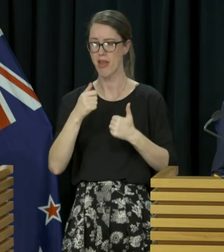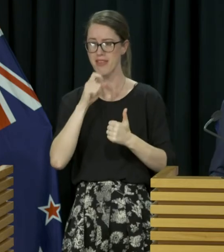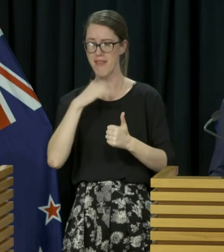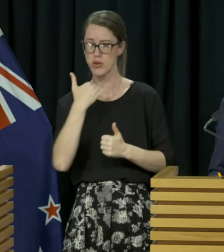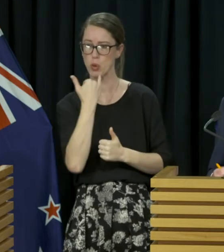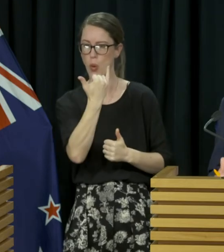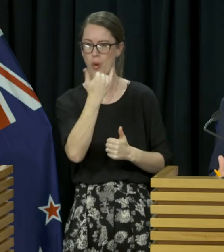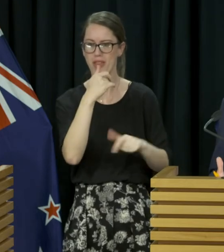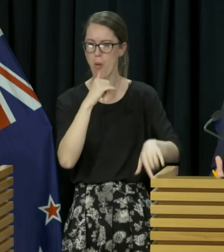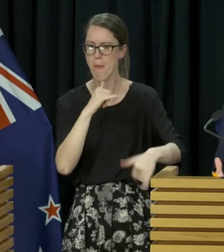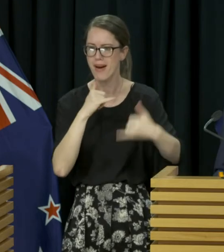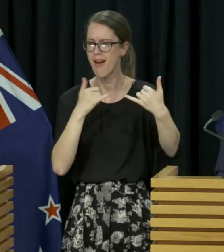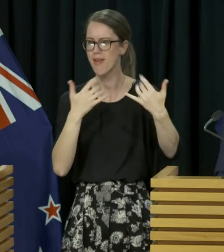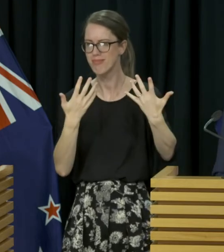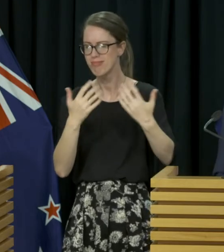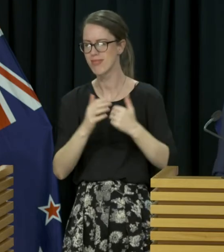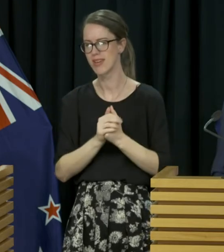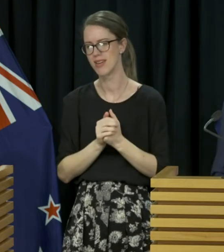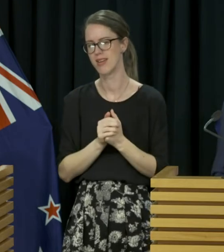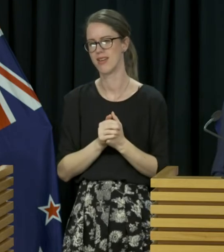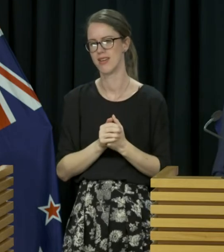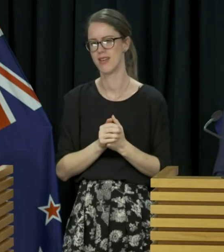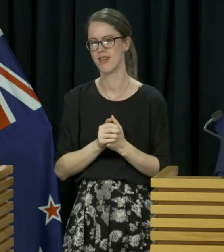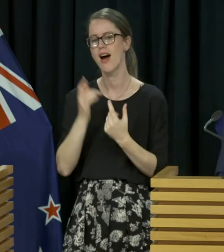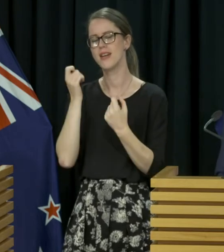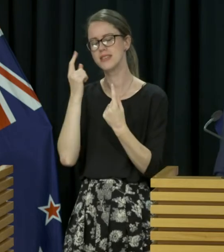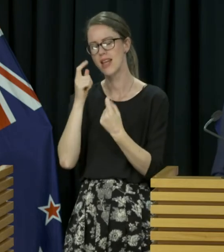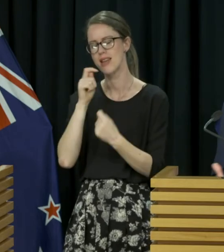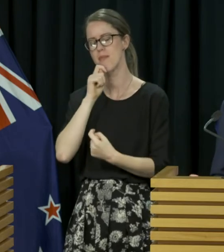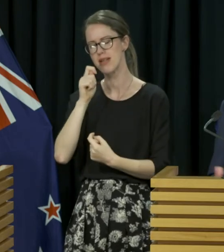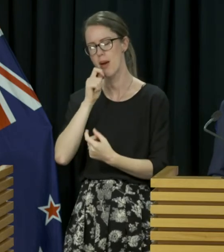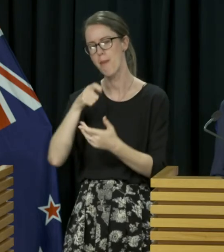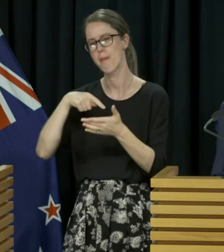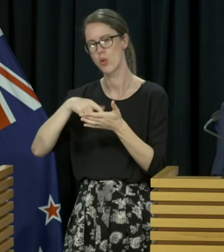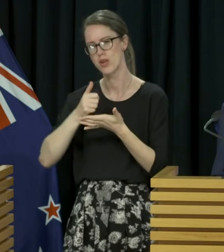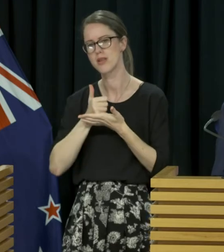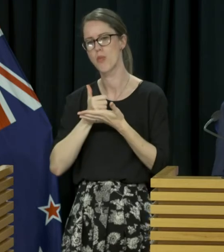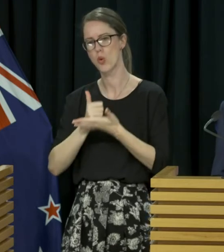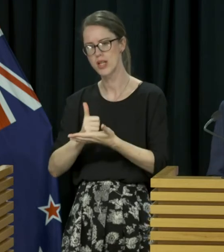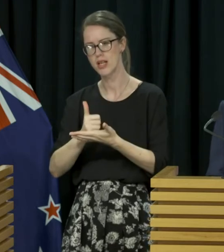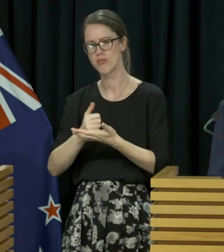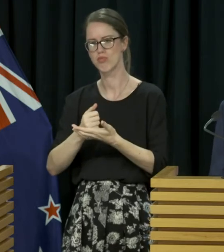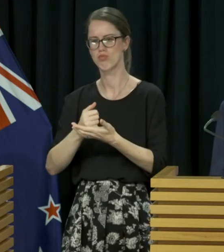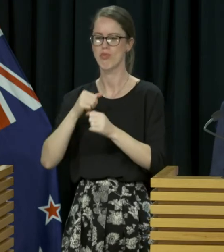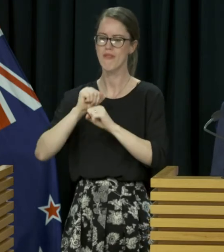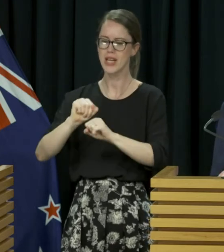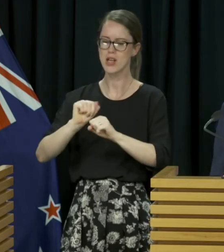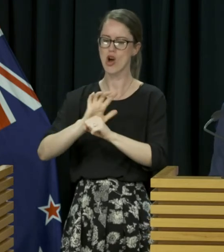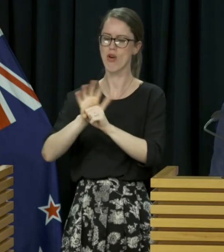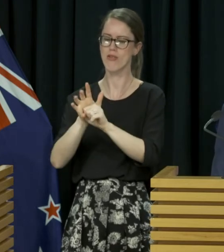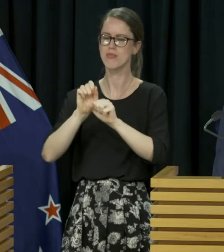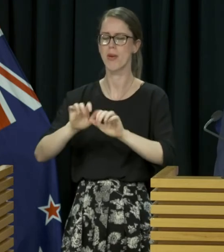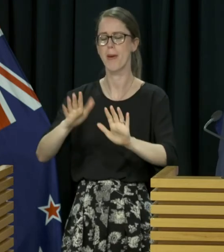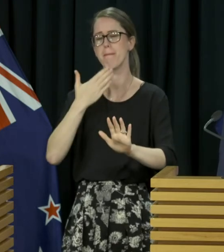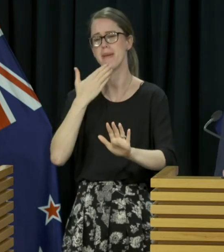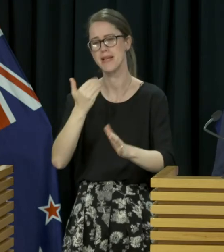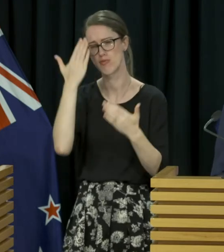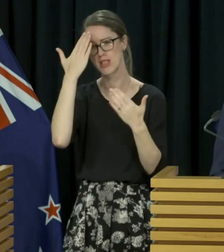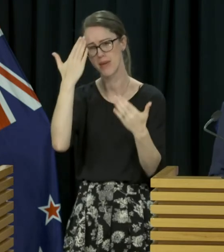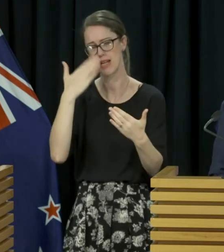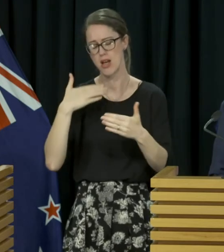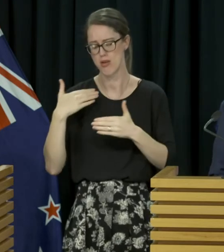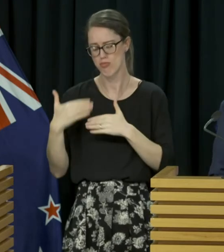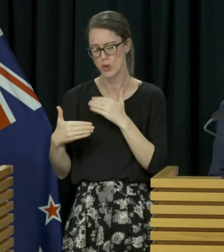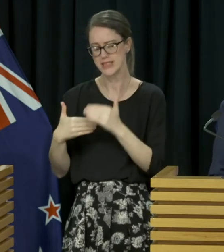response I greatly appreciate the role that the media has played in supporting our efforts around that pandemic but just a reminder to please respect the